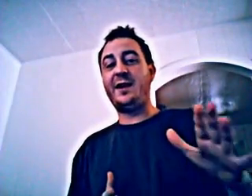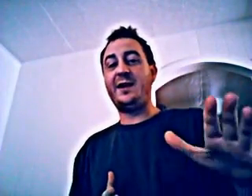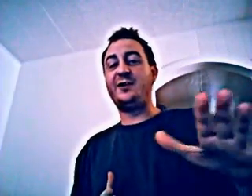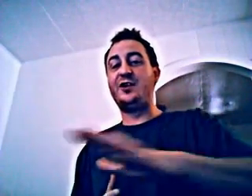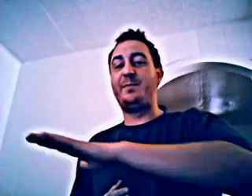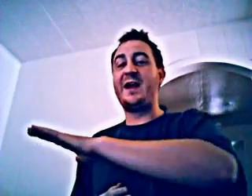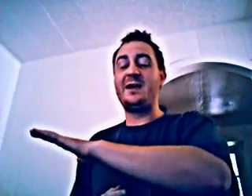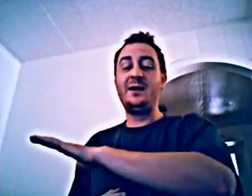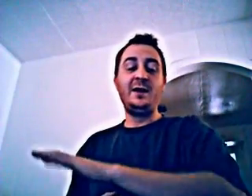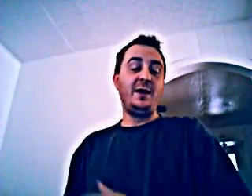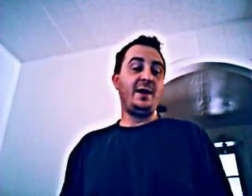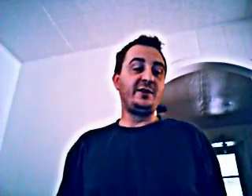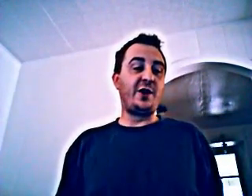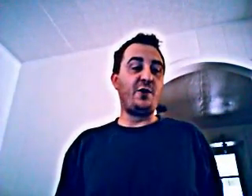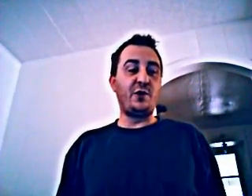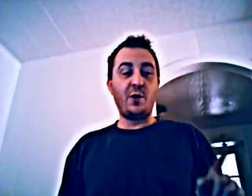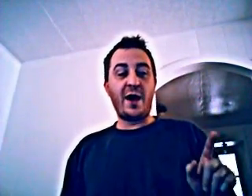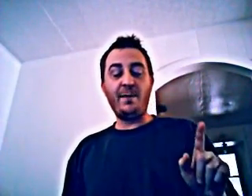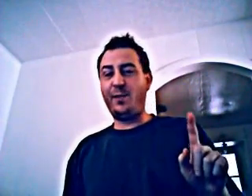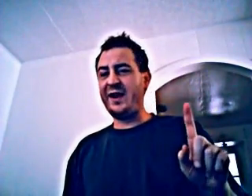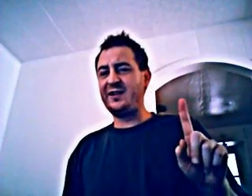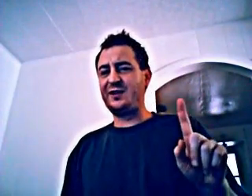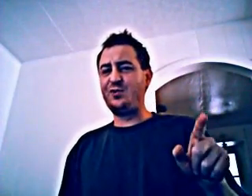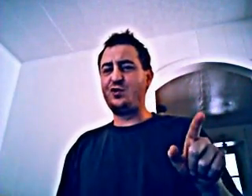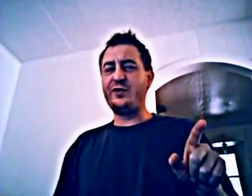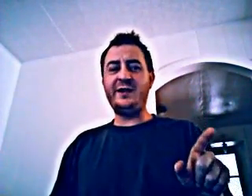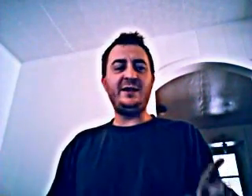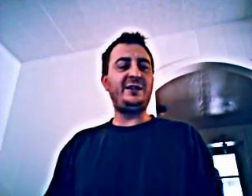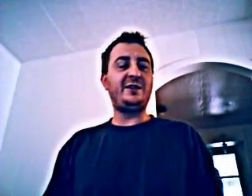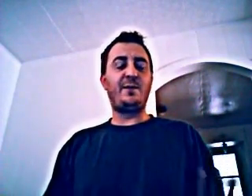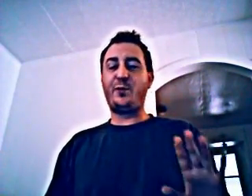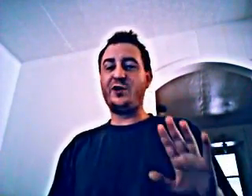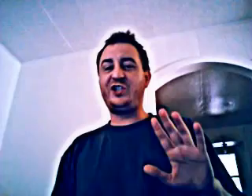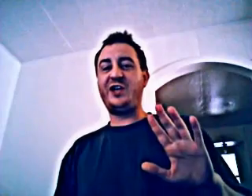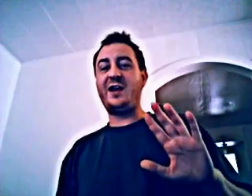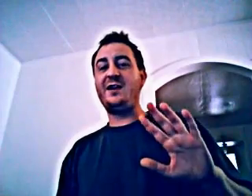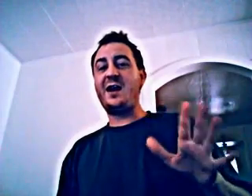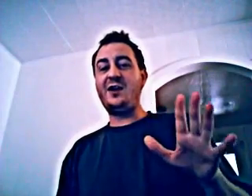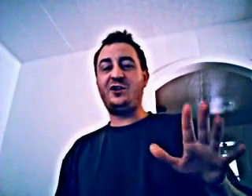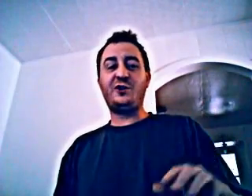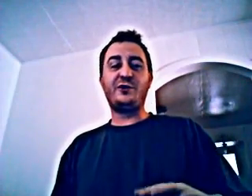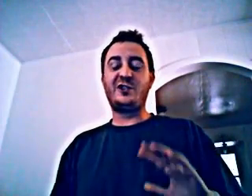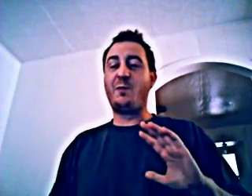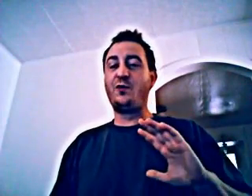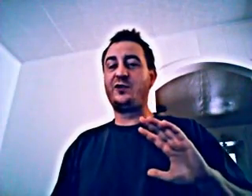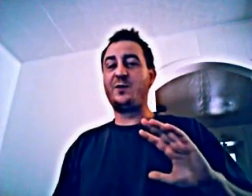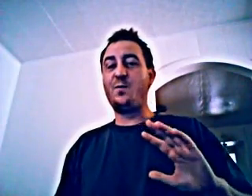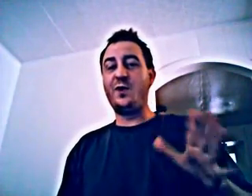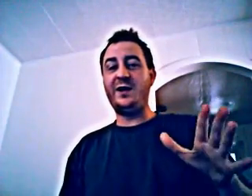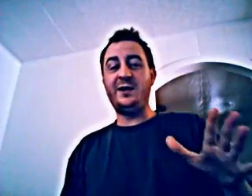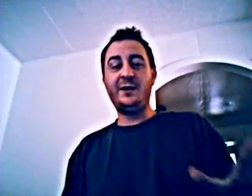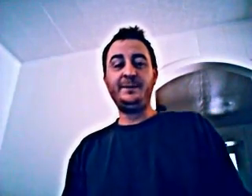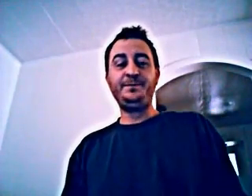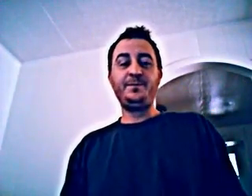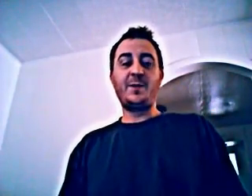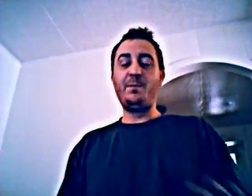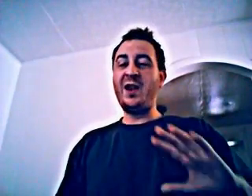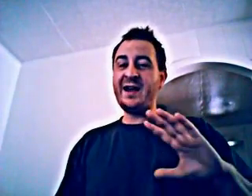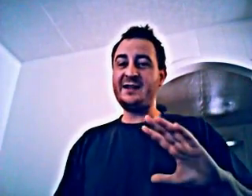in Japan. So go out, plant some trees, appreciate nature, smoke some weed, plant